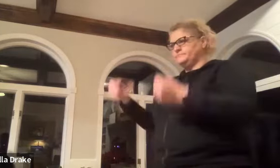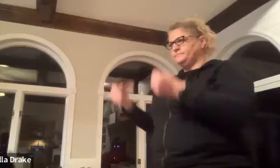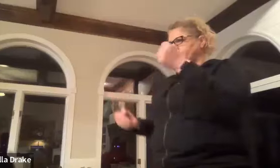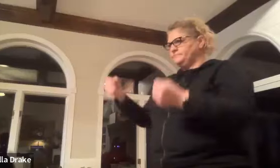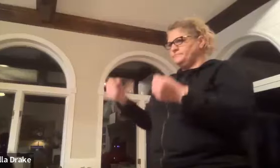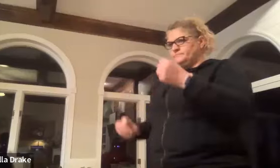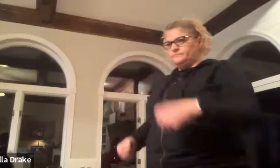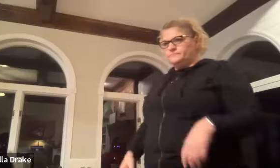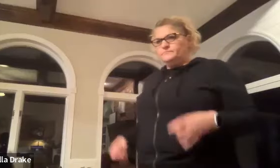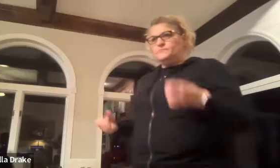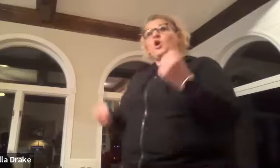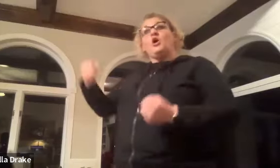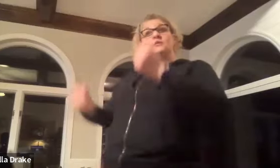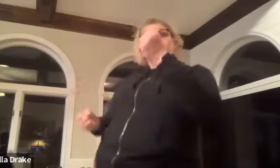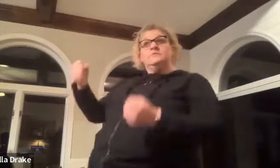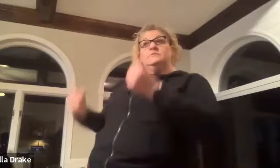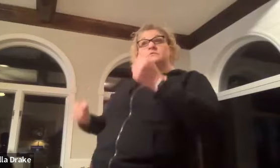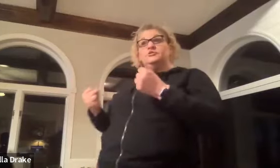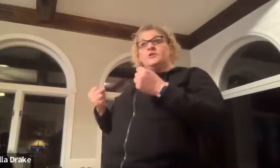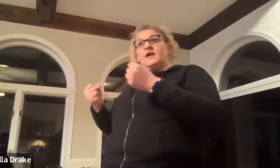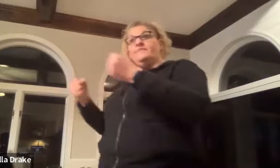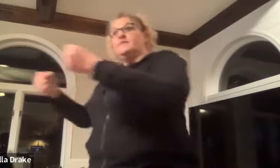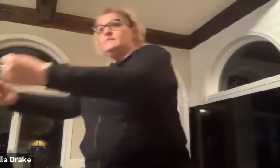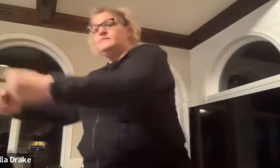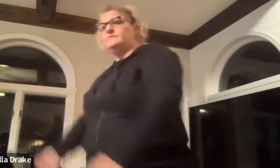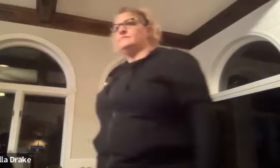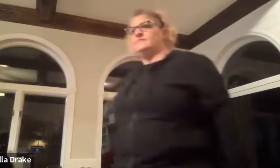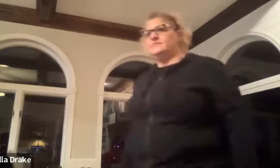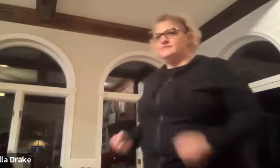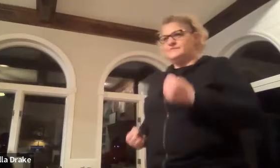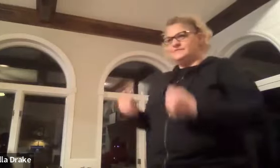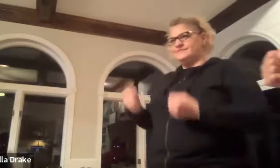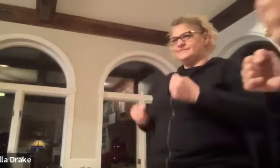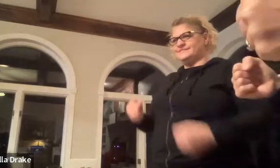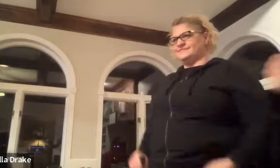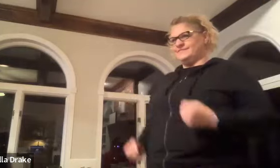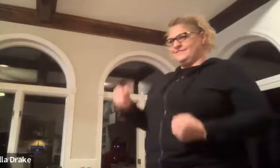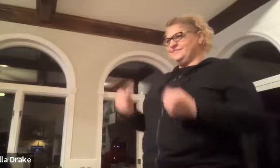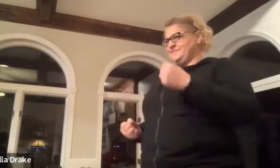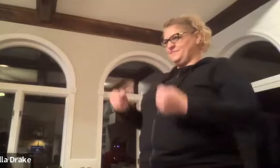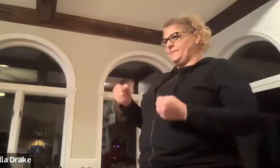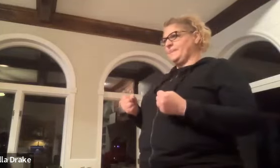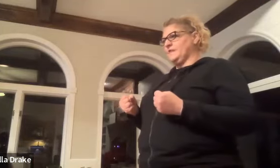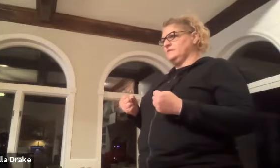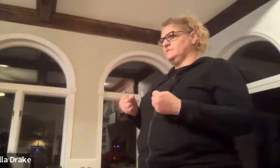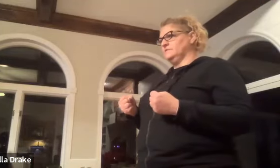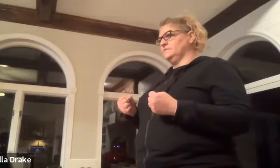car car stacy drive or car drive